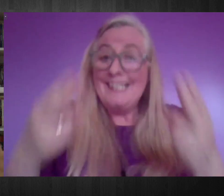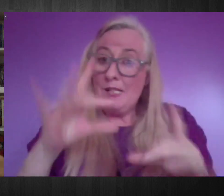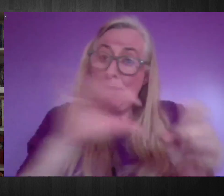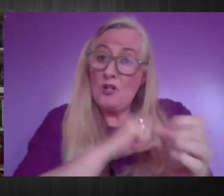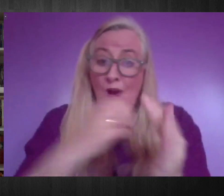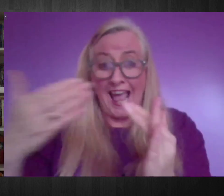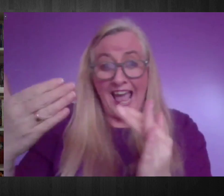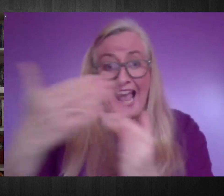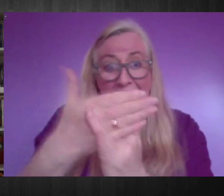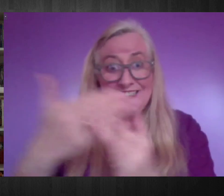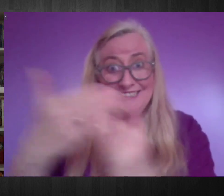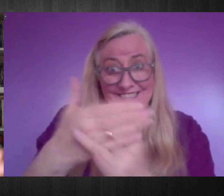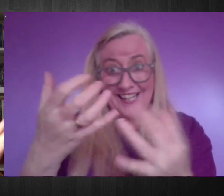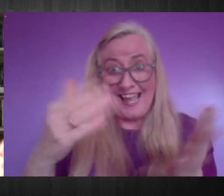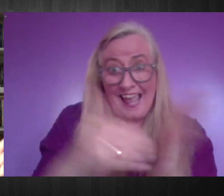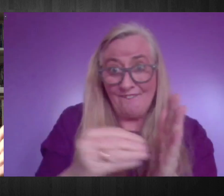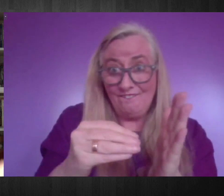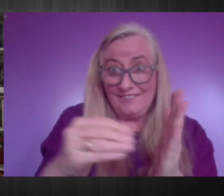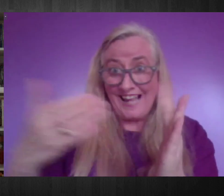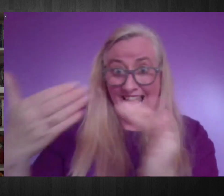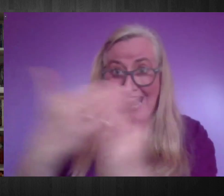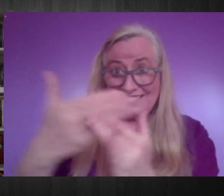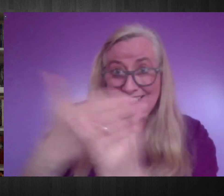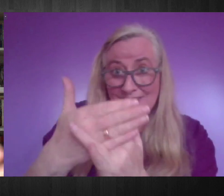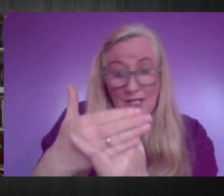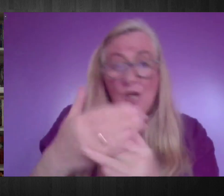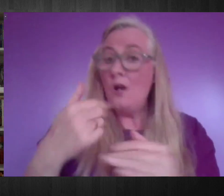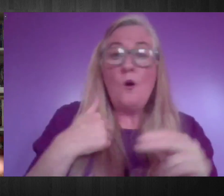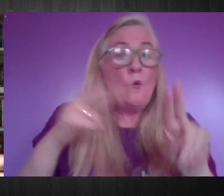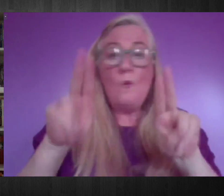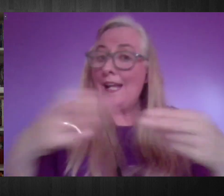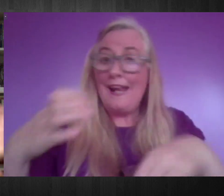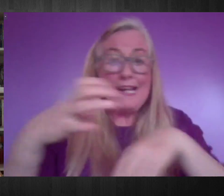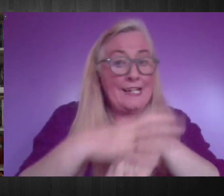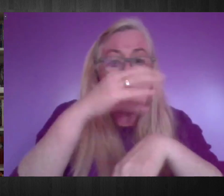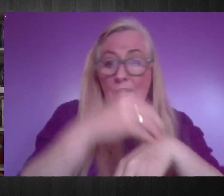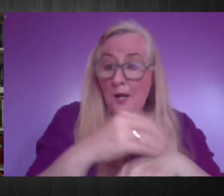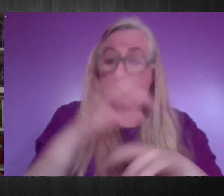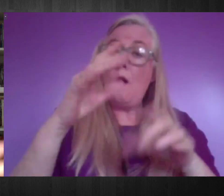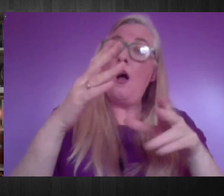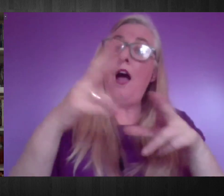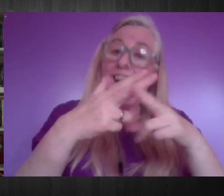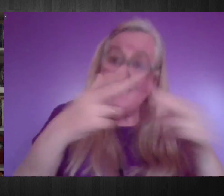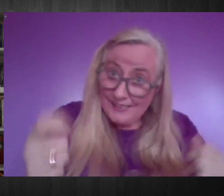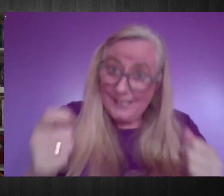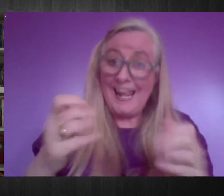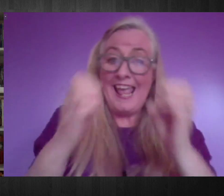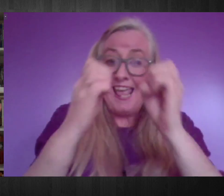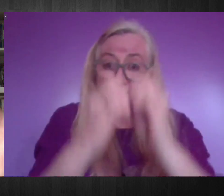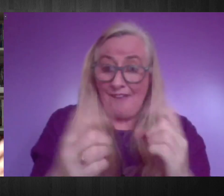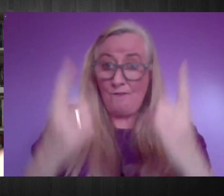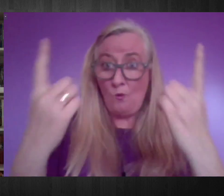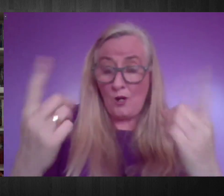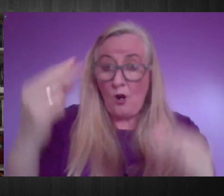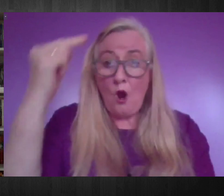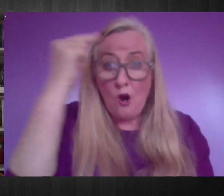a must. We cannot continue to move ahead without making sure that everybody is understanding and